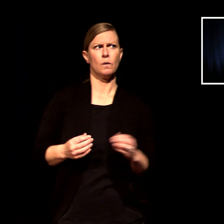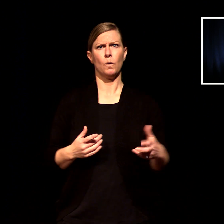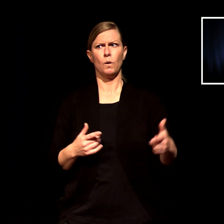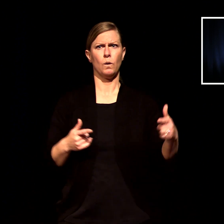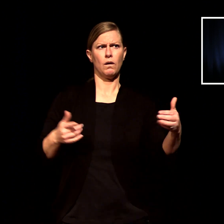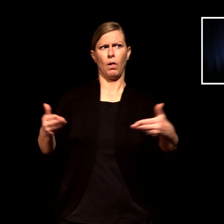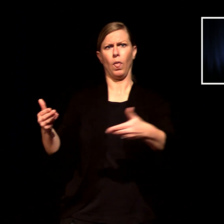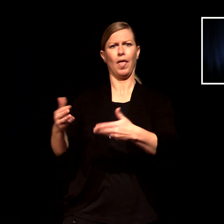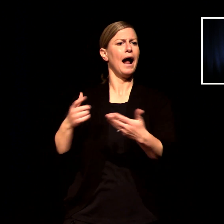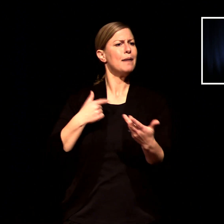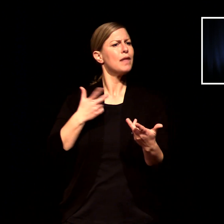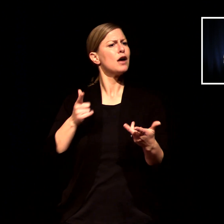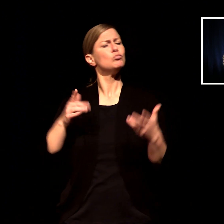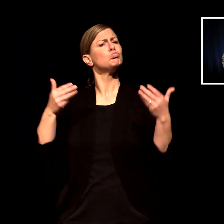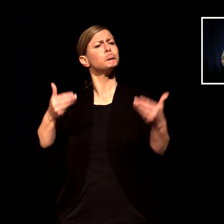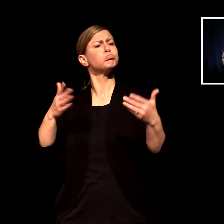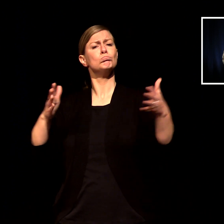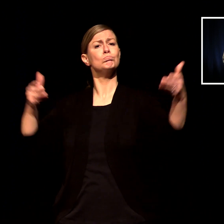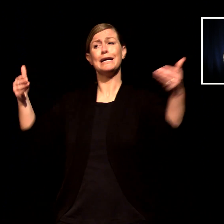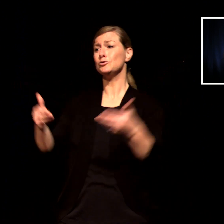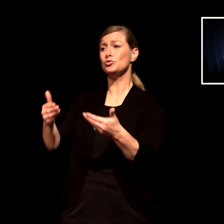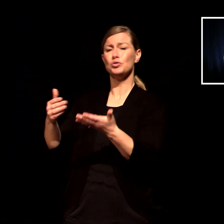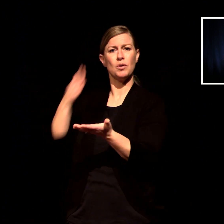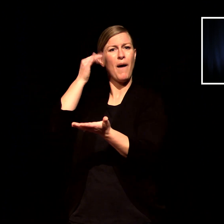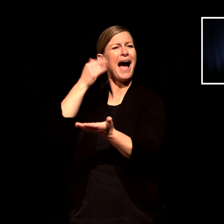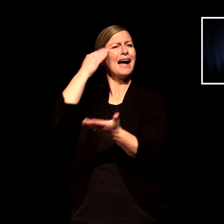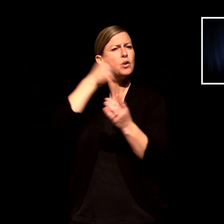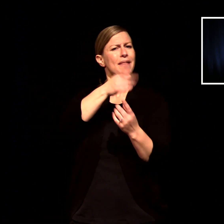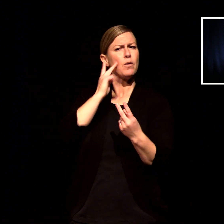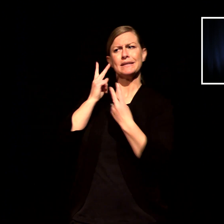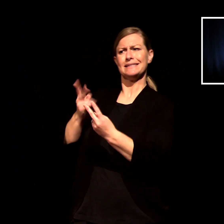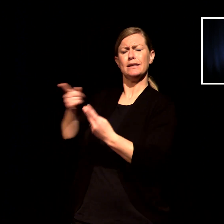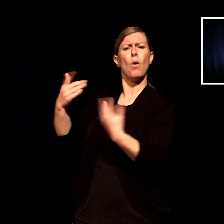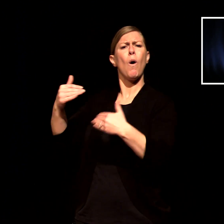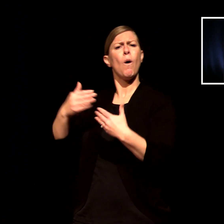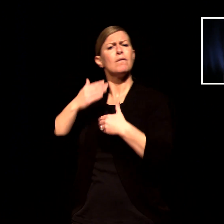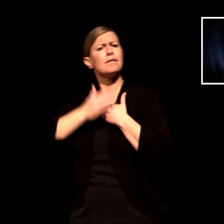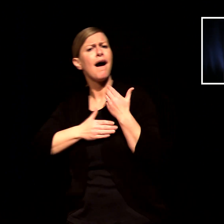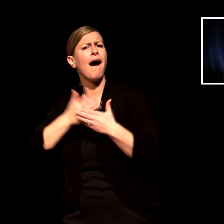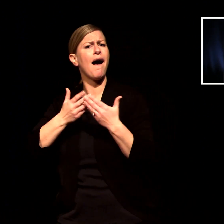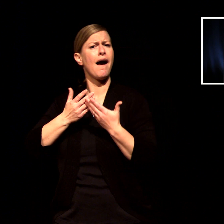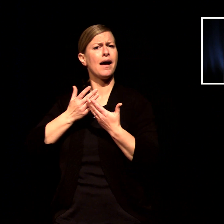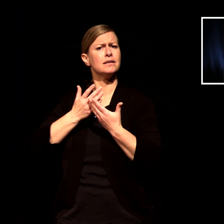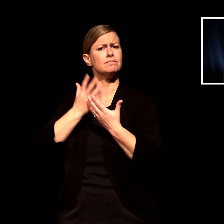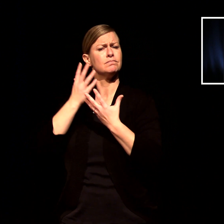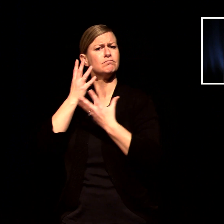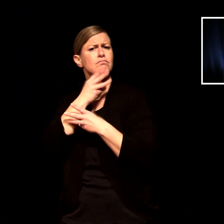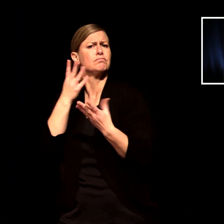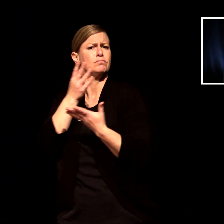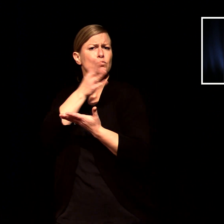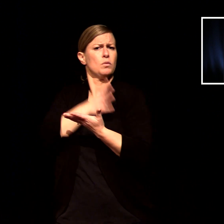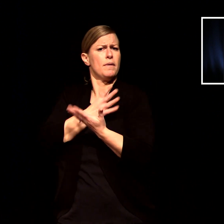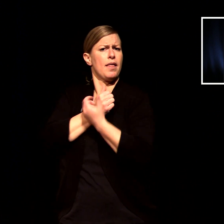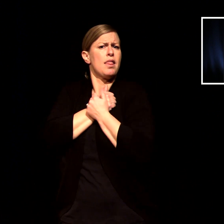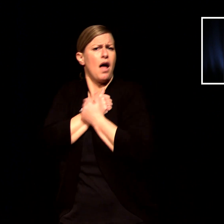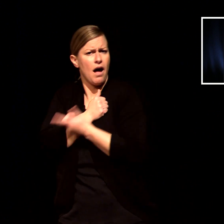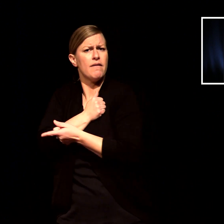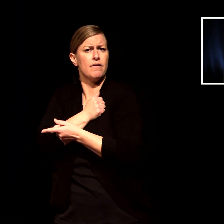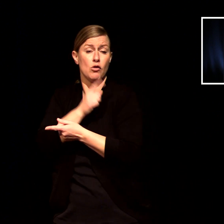negative thing about introducing people to my wife is the comments that come back at me like what does she see in you or you married